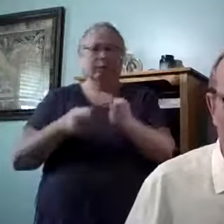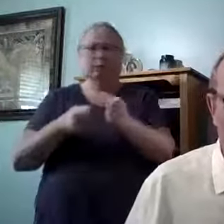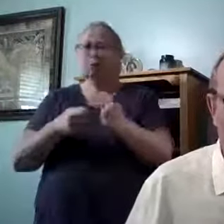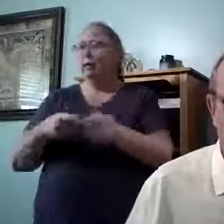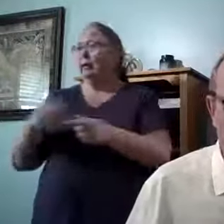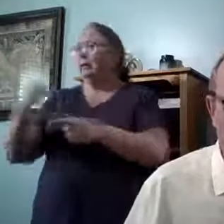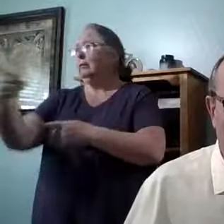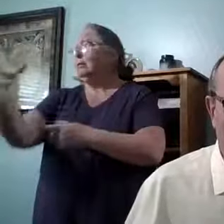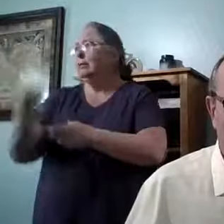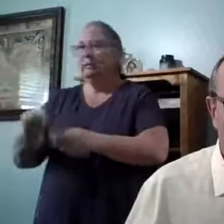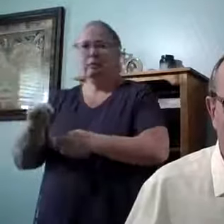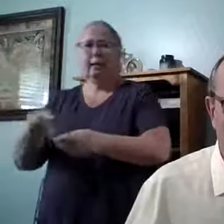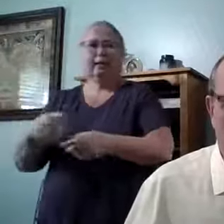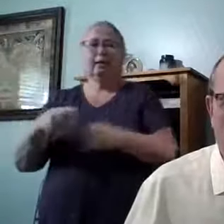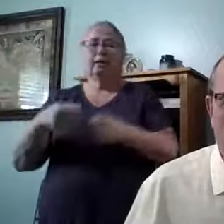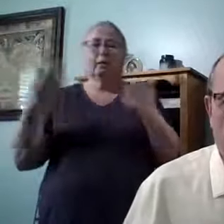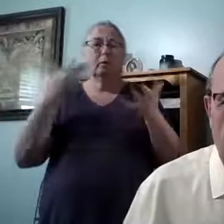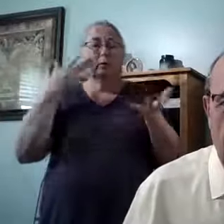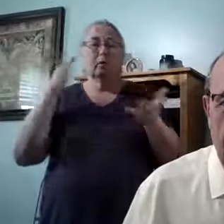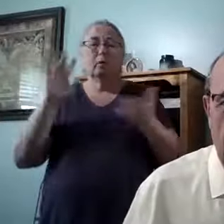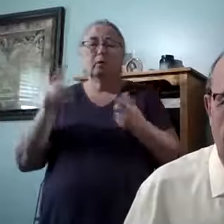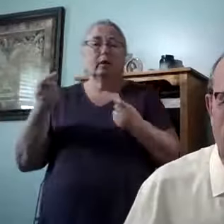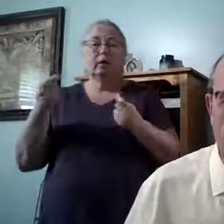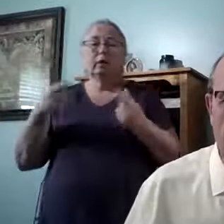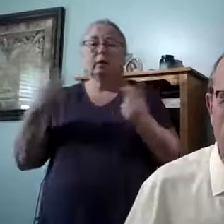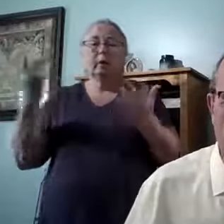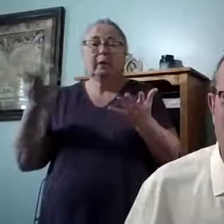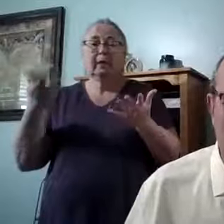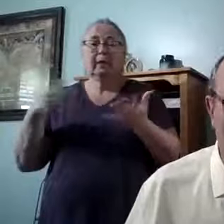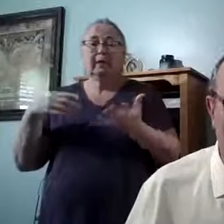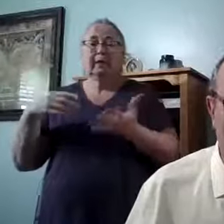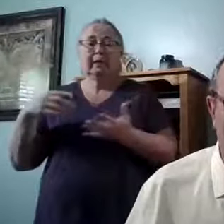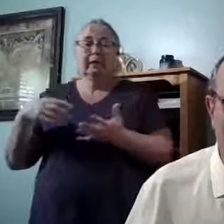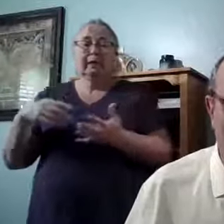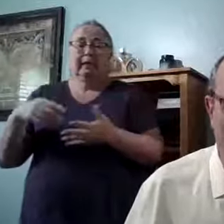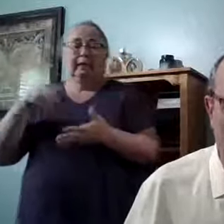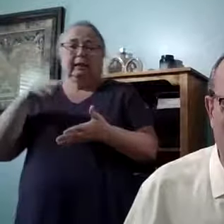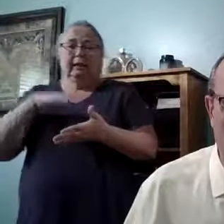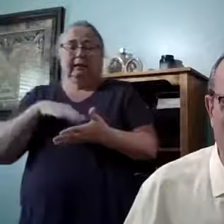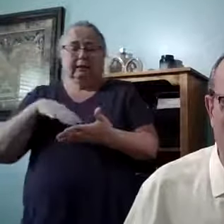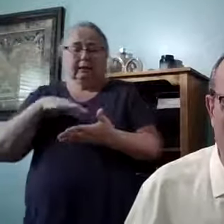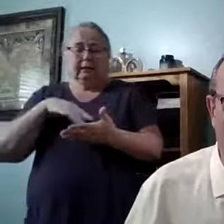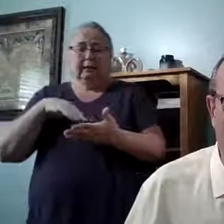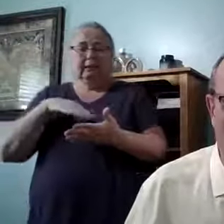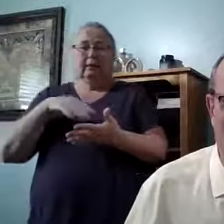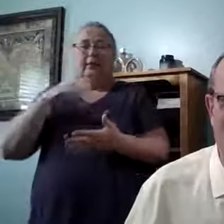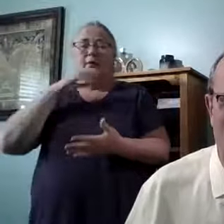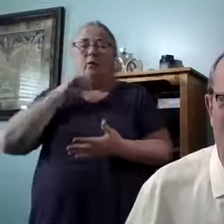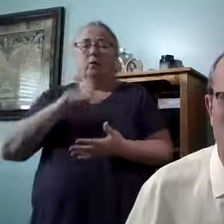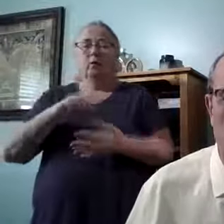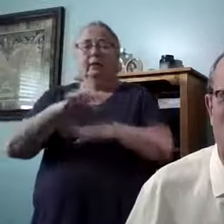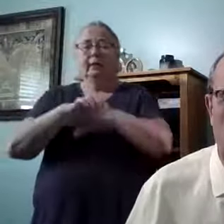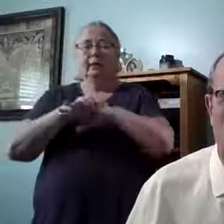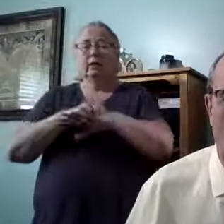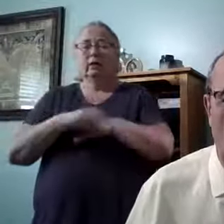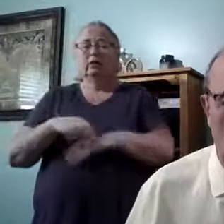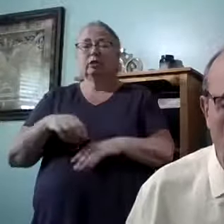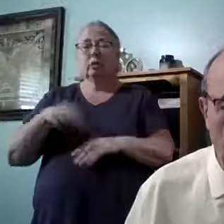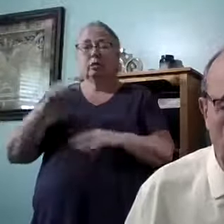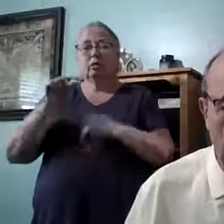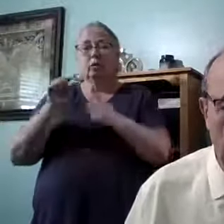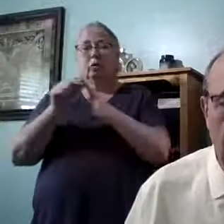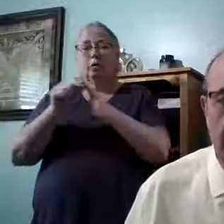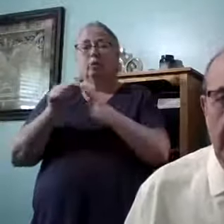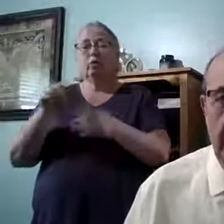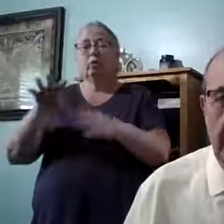directions. And so it's interesting as you study this word out, the old English root word from which we get the word